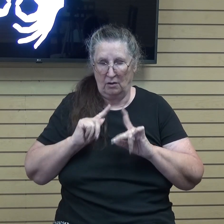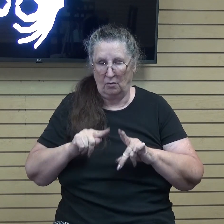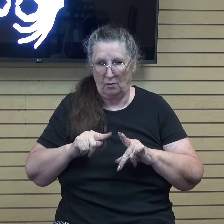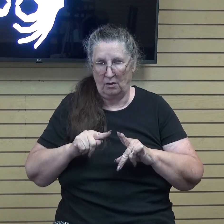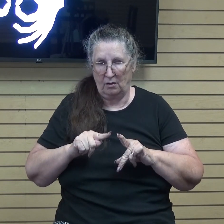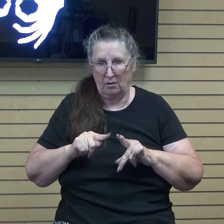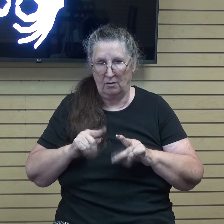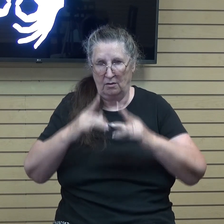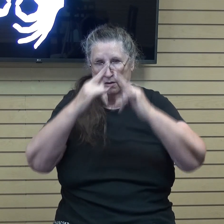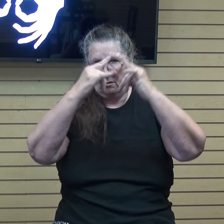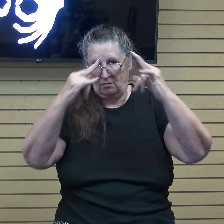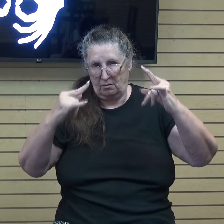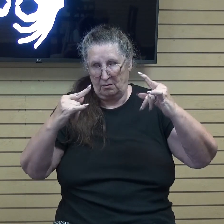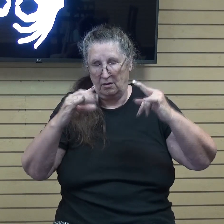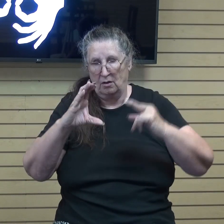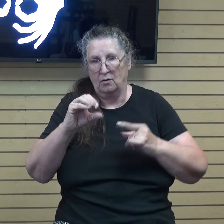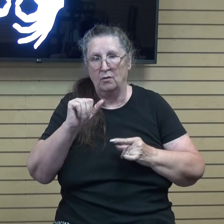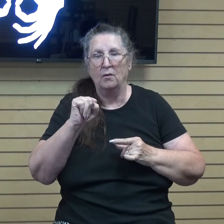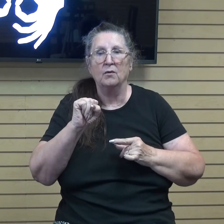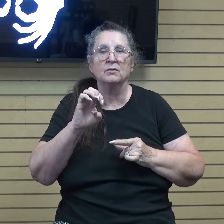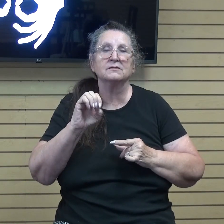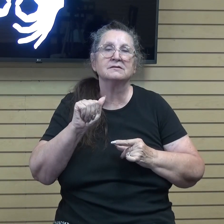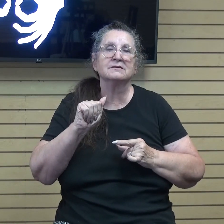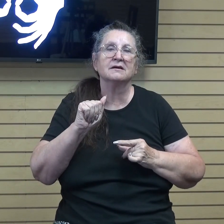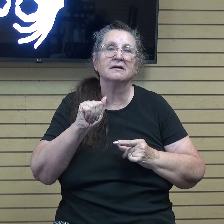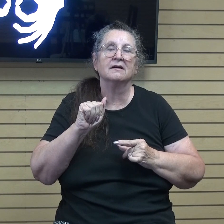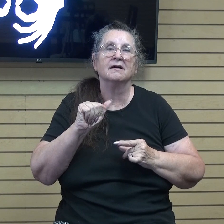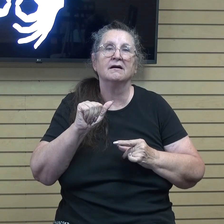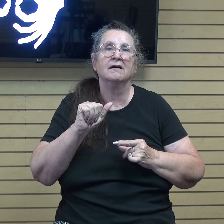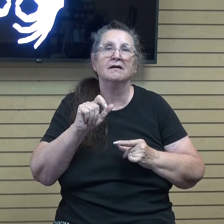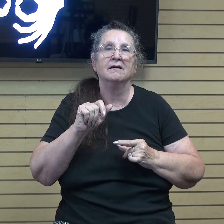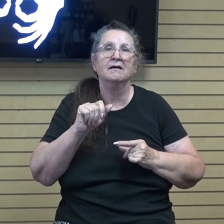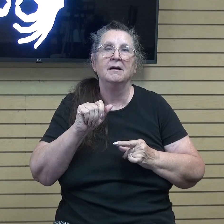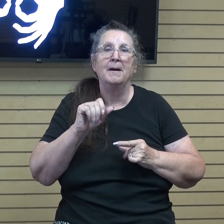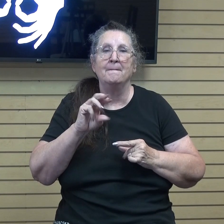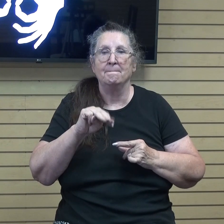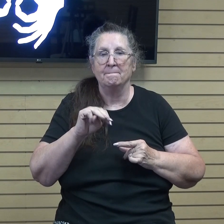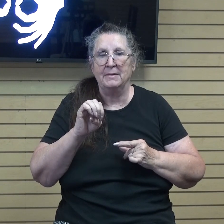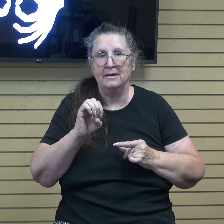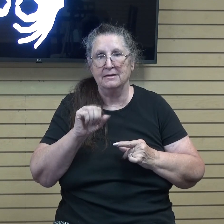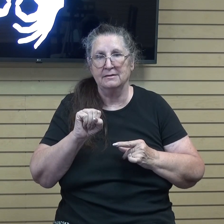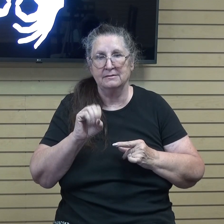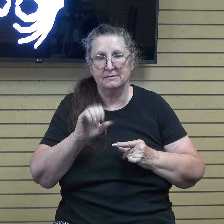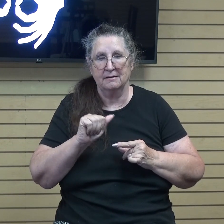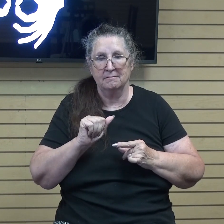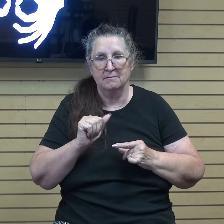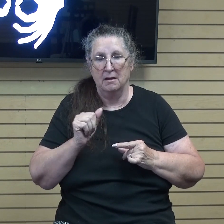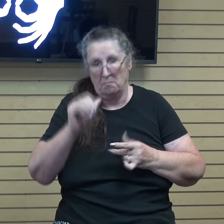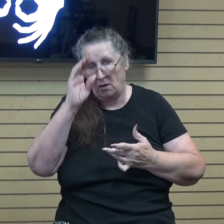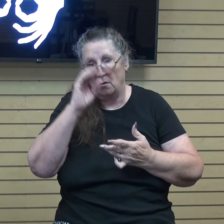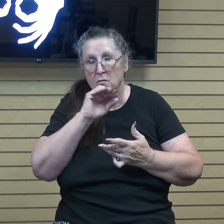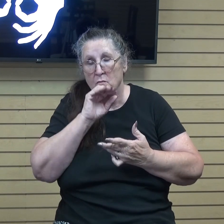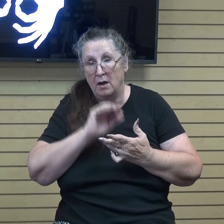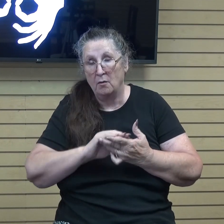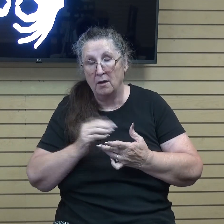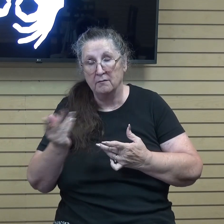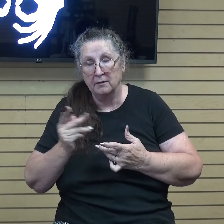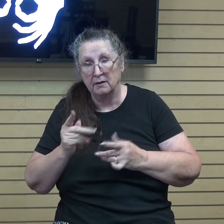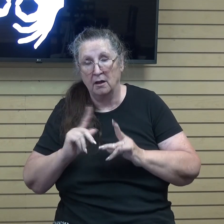tent there in Costa Mesa and both Lynn and I, we didn't know each other, but we would visit that church and